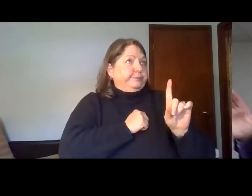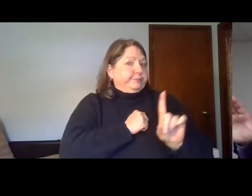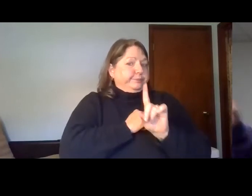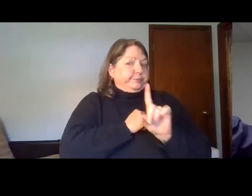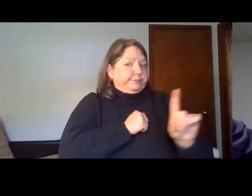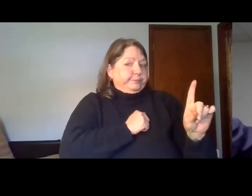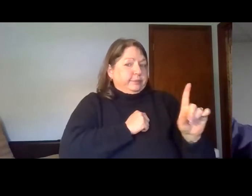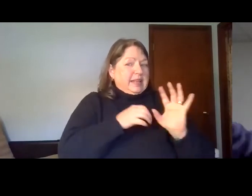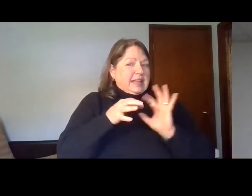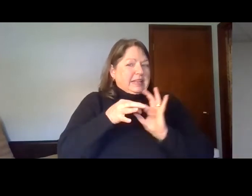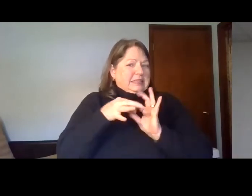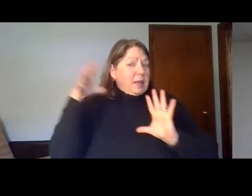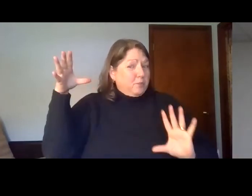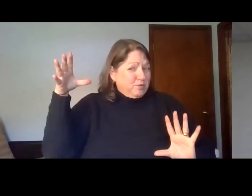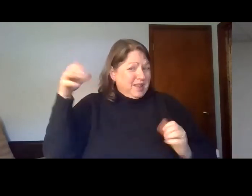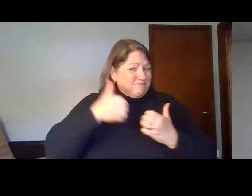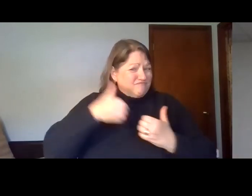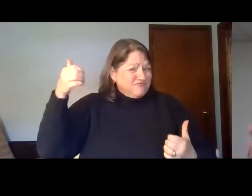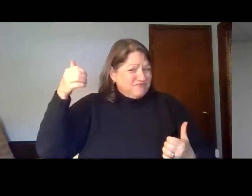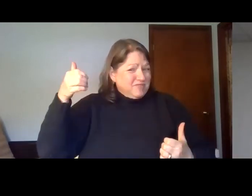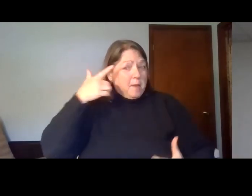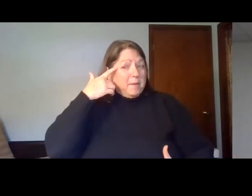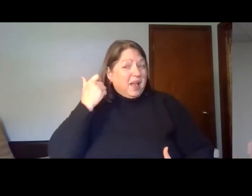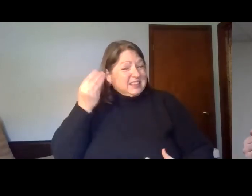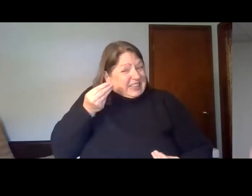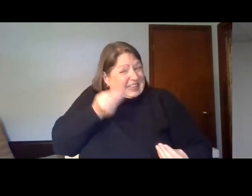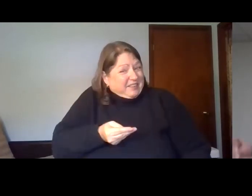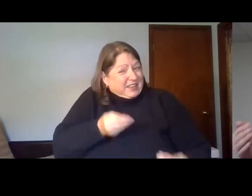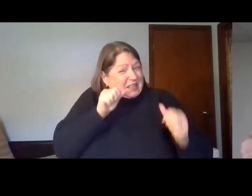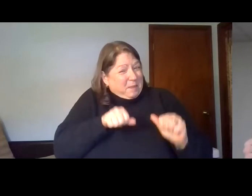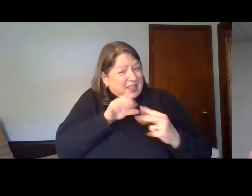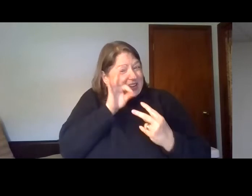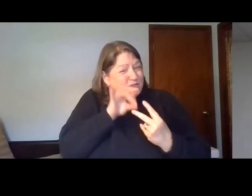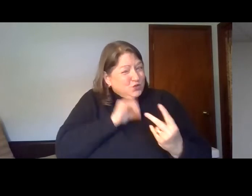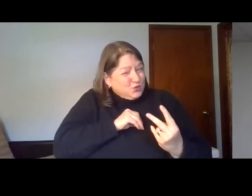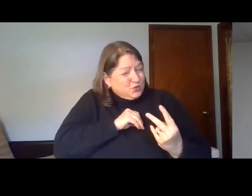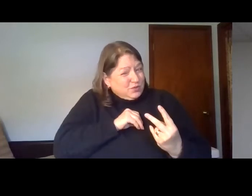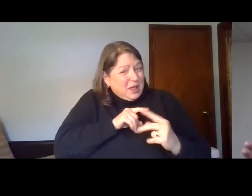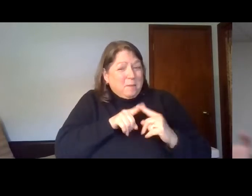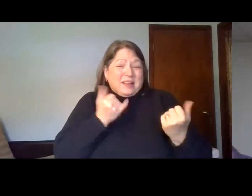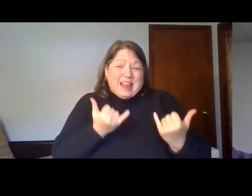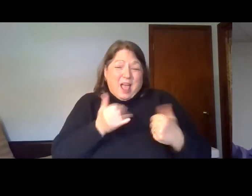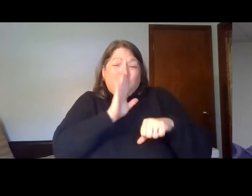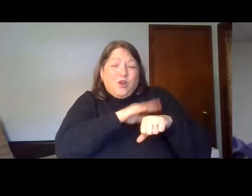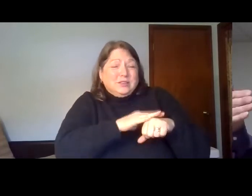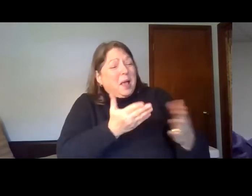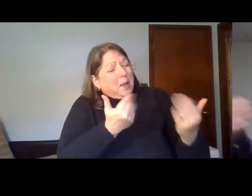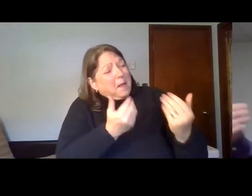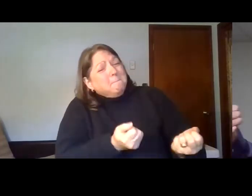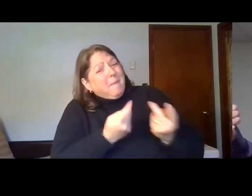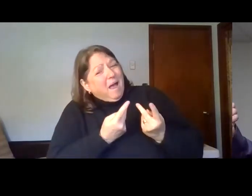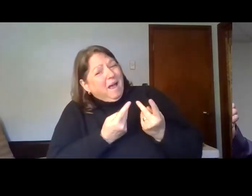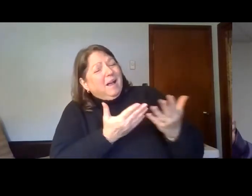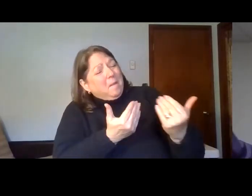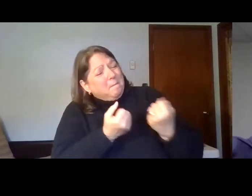separated because he gave us the freedom to choose. But even today, God calls us to come back. He sent Jesus to go to the